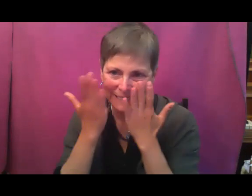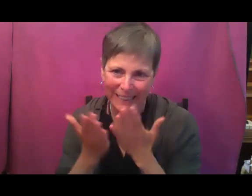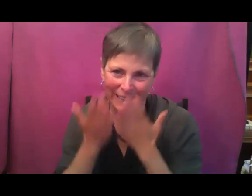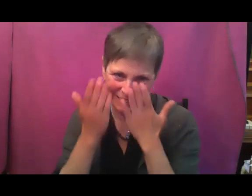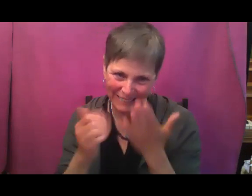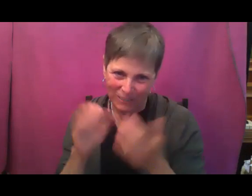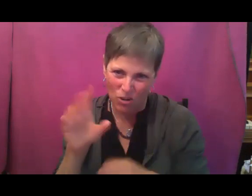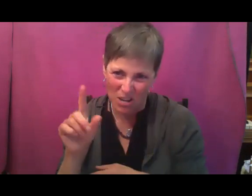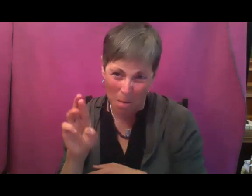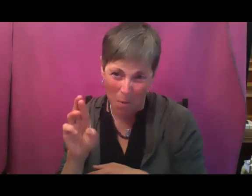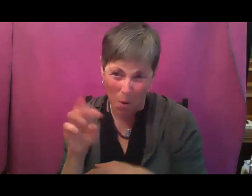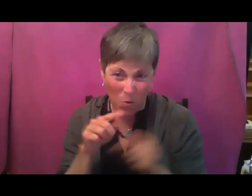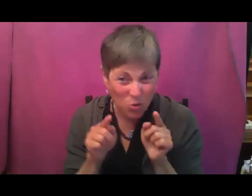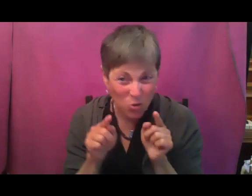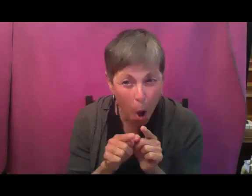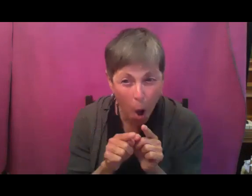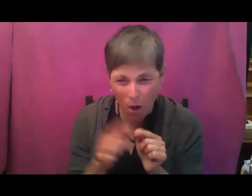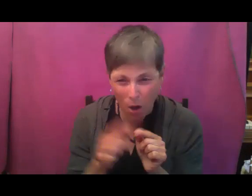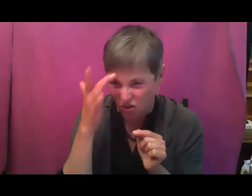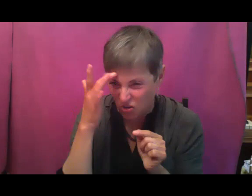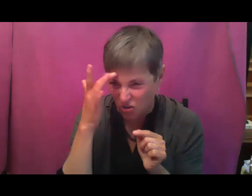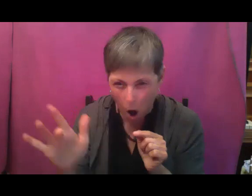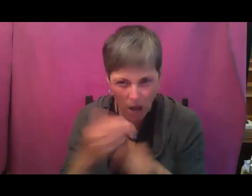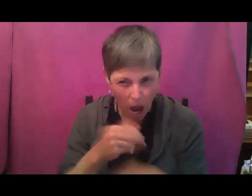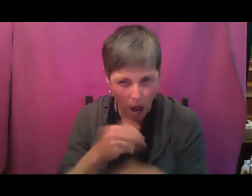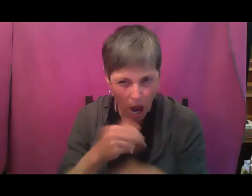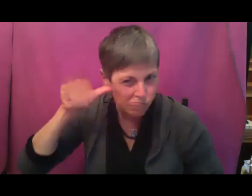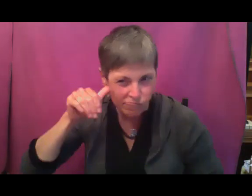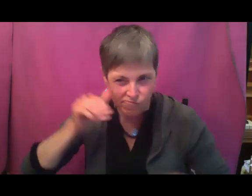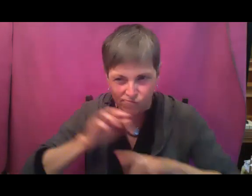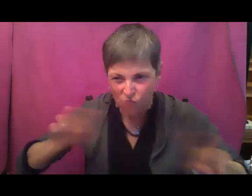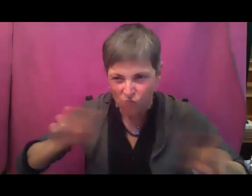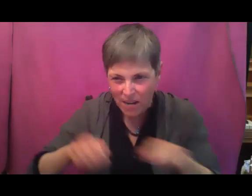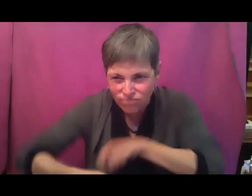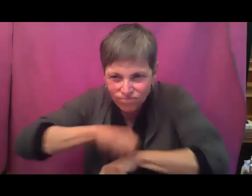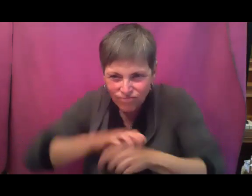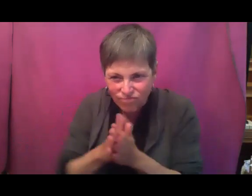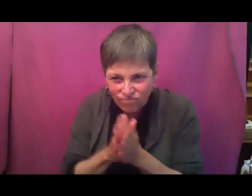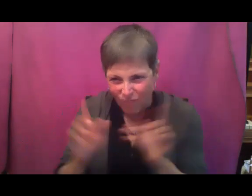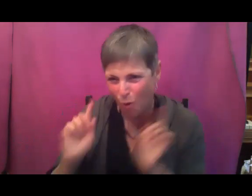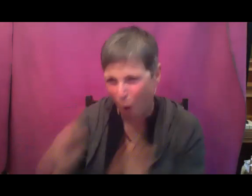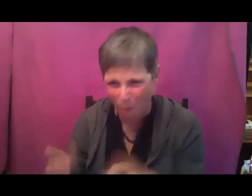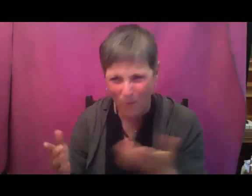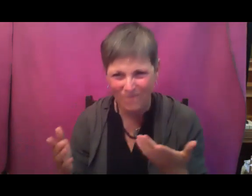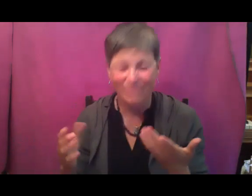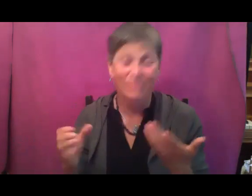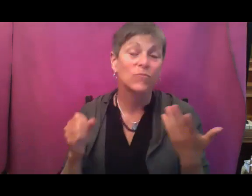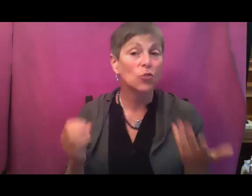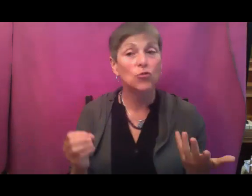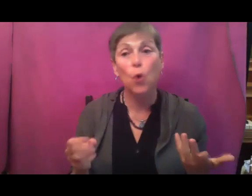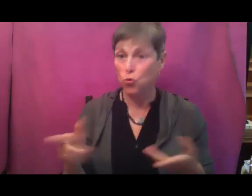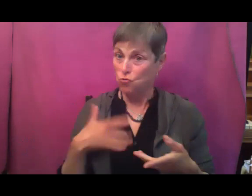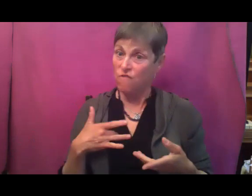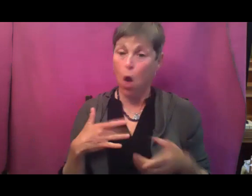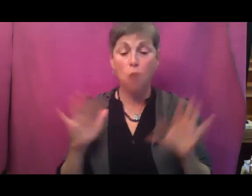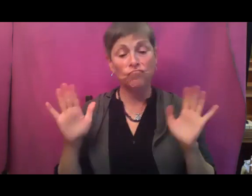So they're small, they're crafty, they're committed. So it's really important that you don't just haphazardly put hoops and that row